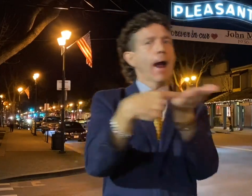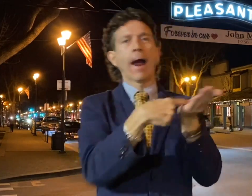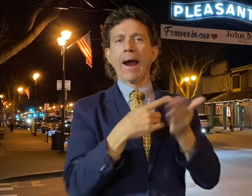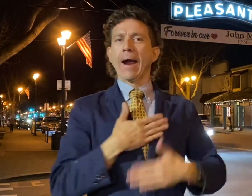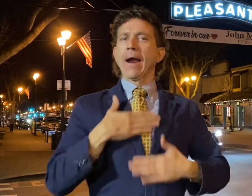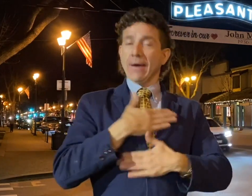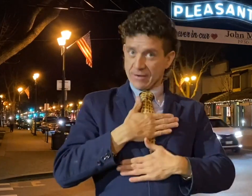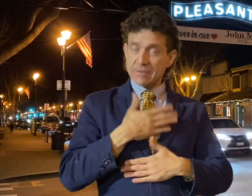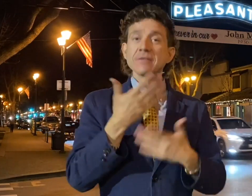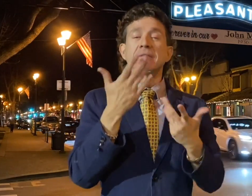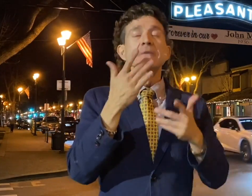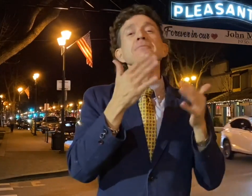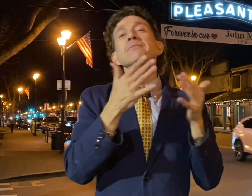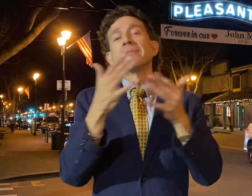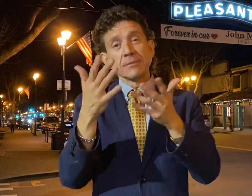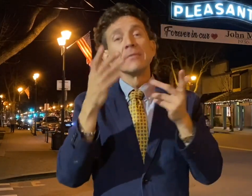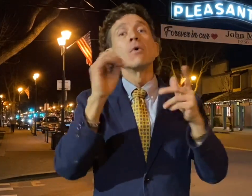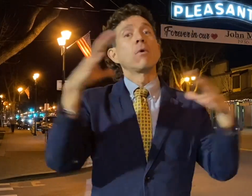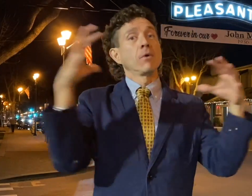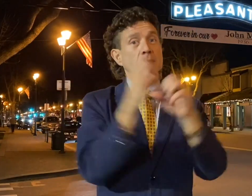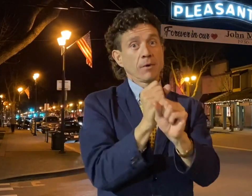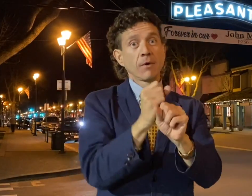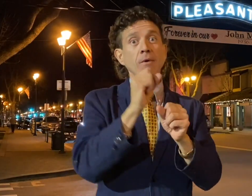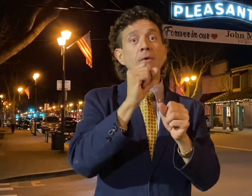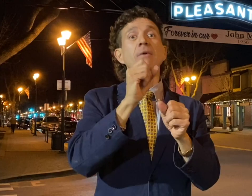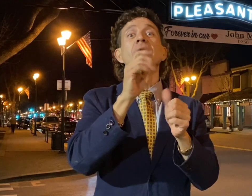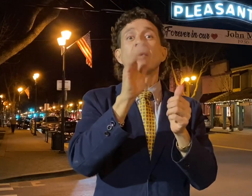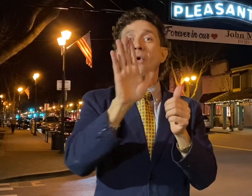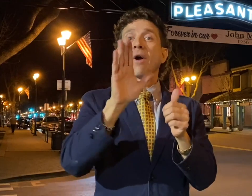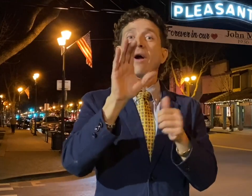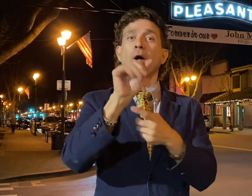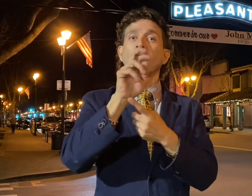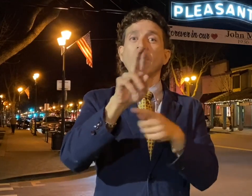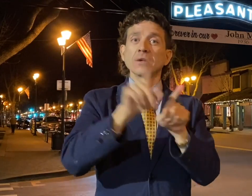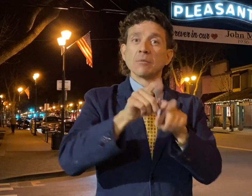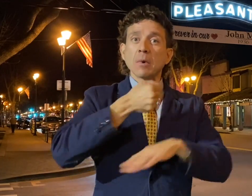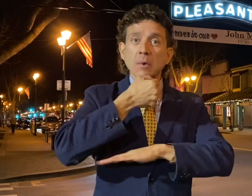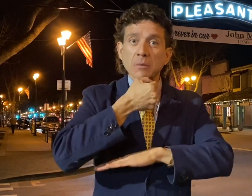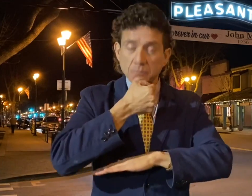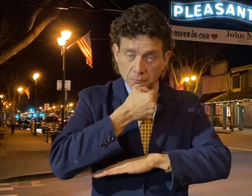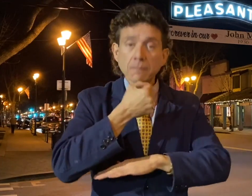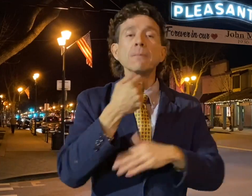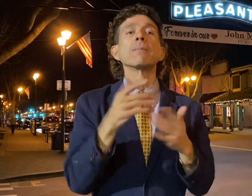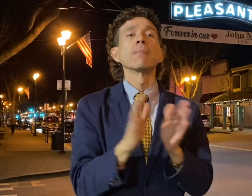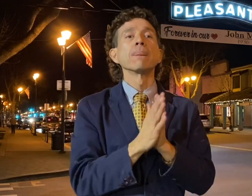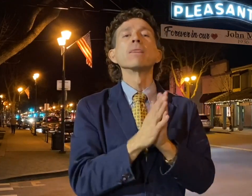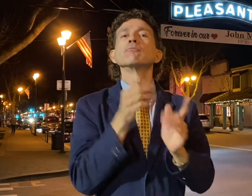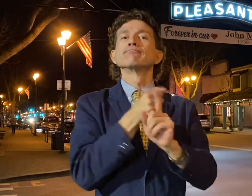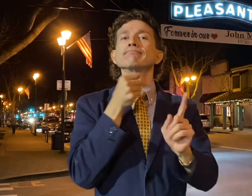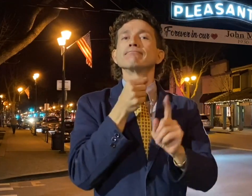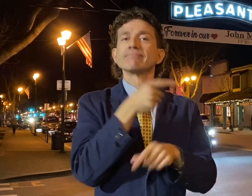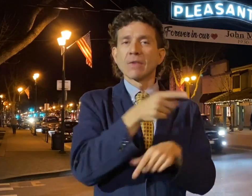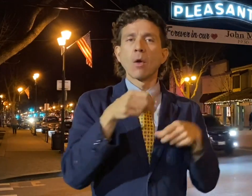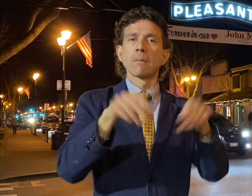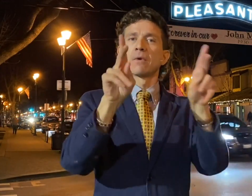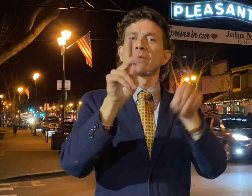His career as a broadcaster also provided the opportunity to be on the cover of a video game in 1988.